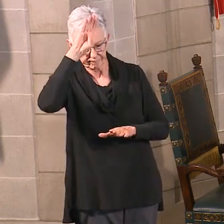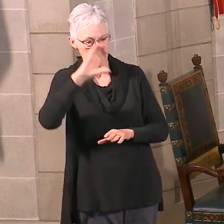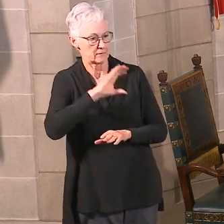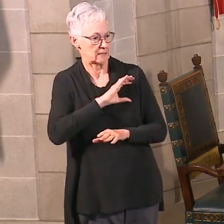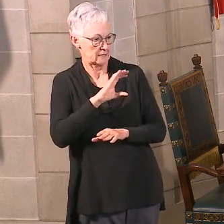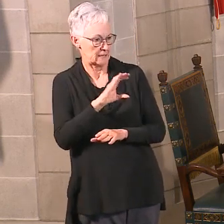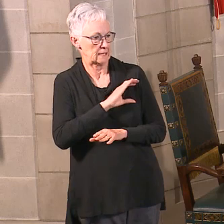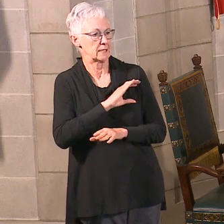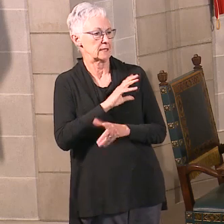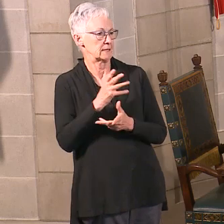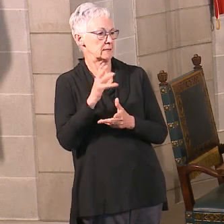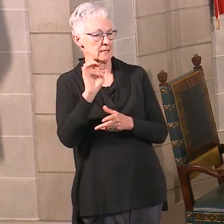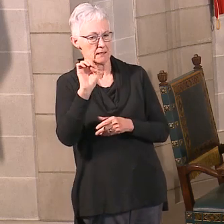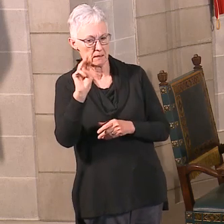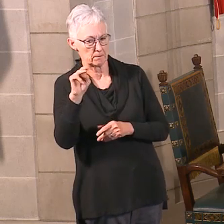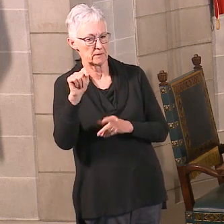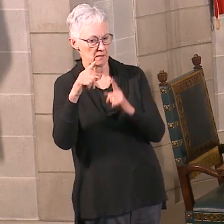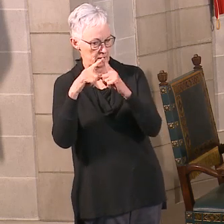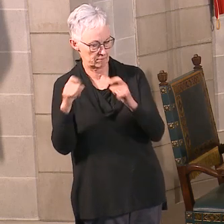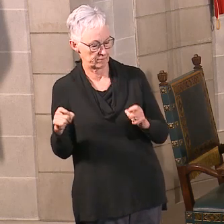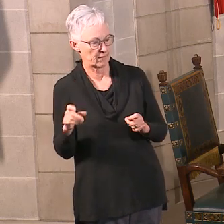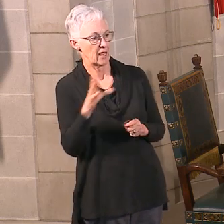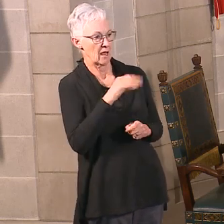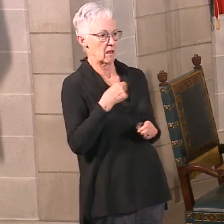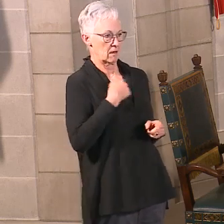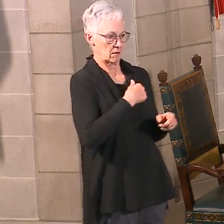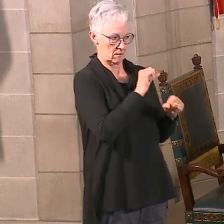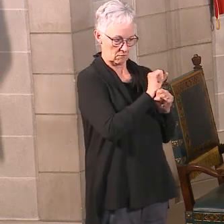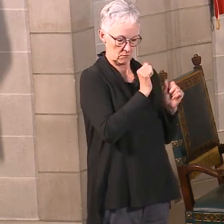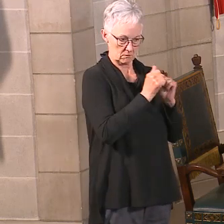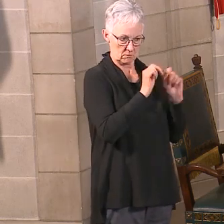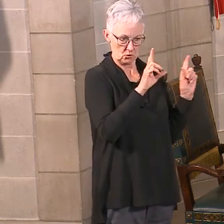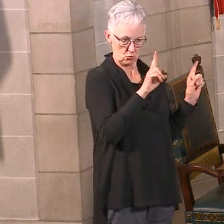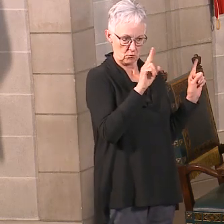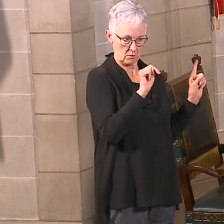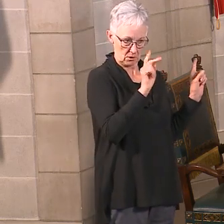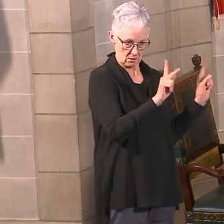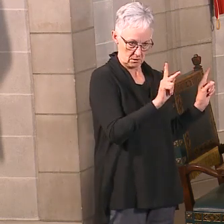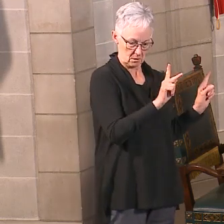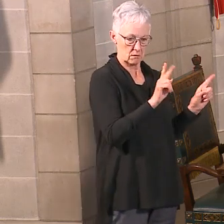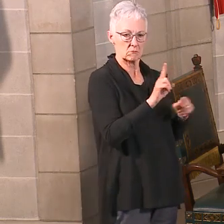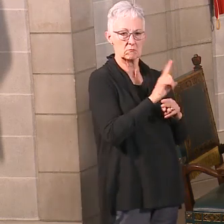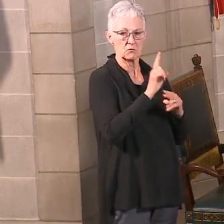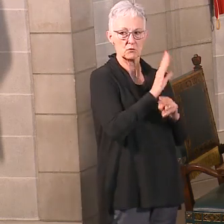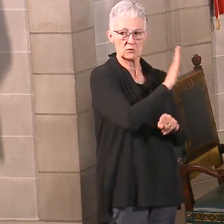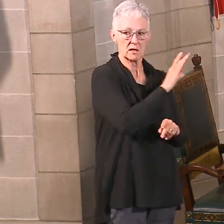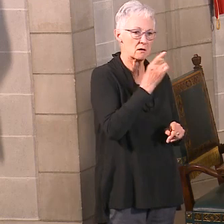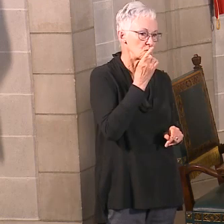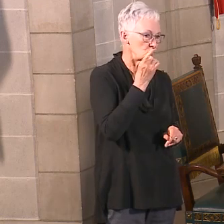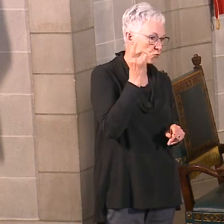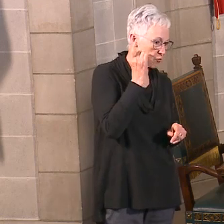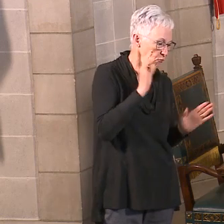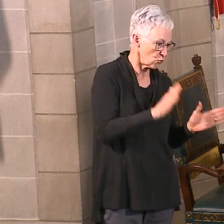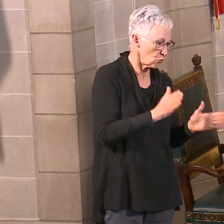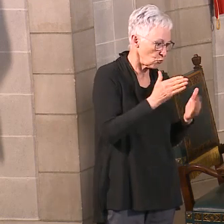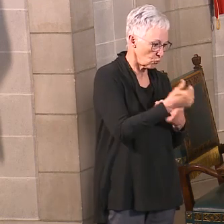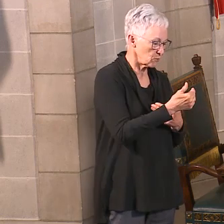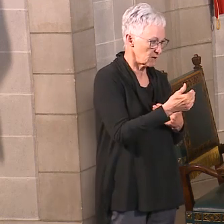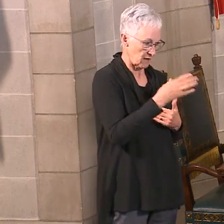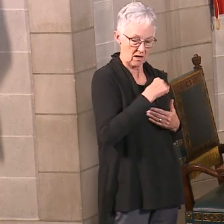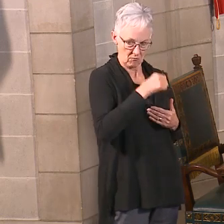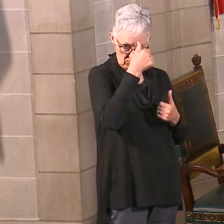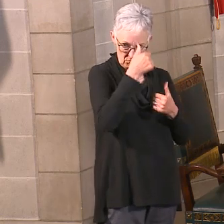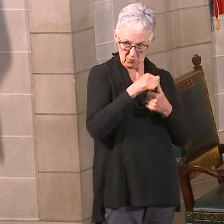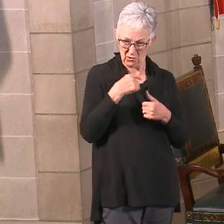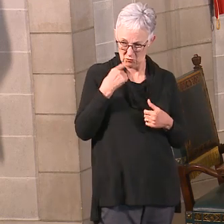to be able to use some of the dormitory rooms. And we are now ready to start rolling that out. Remember we said there would be some National Guard people on campus this week getting